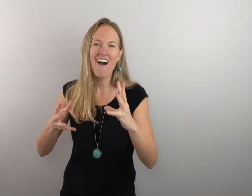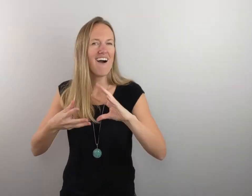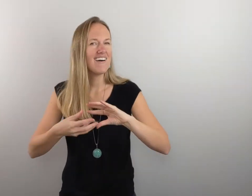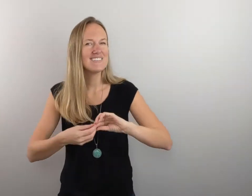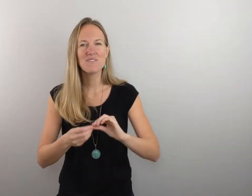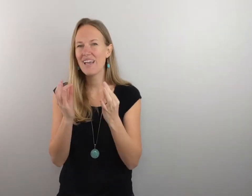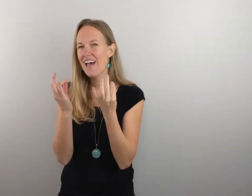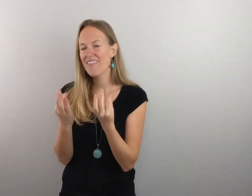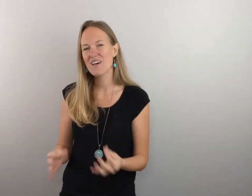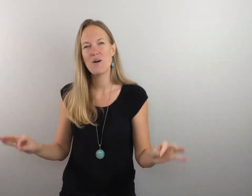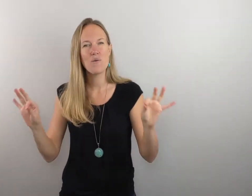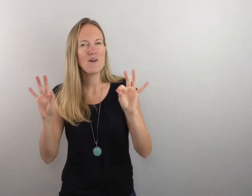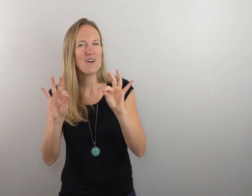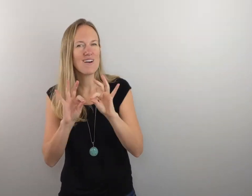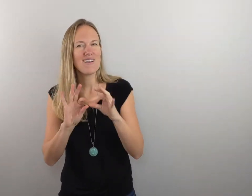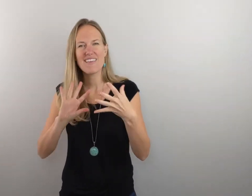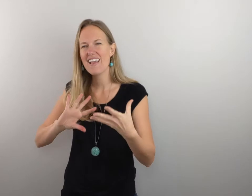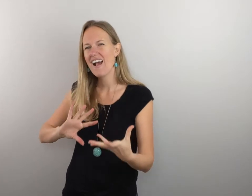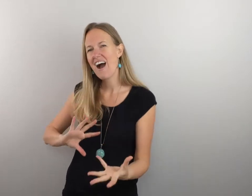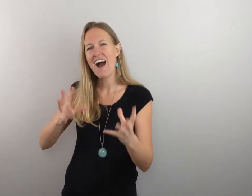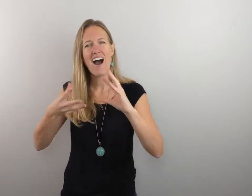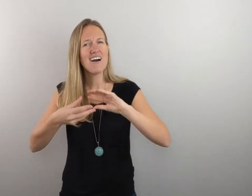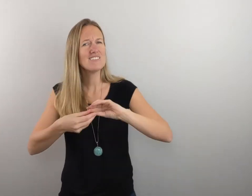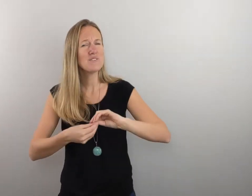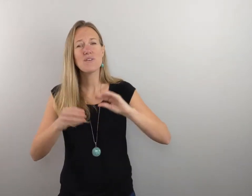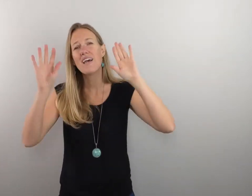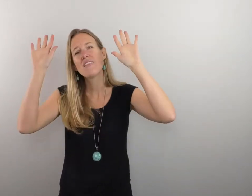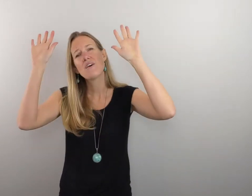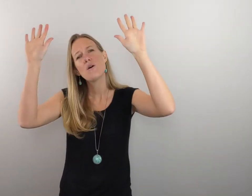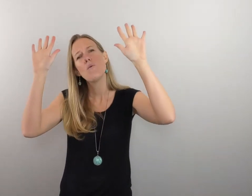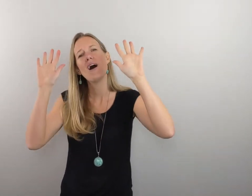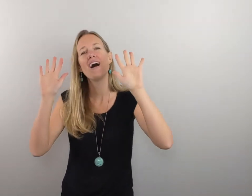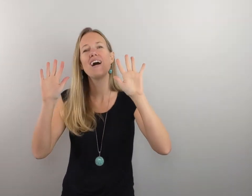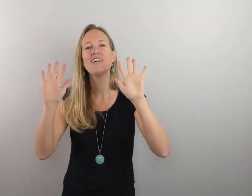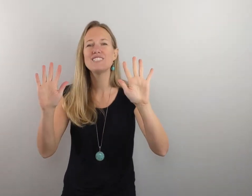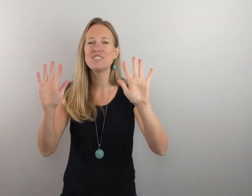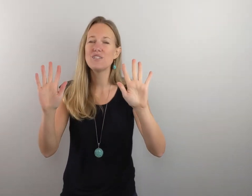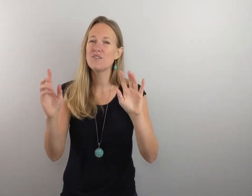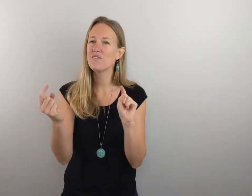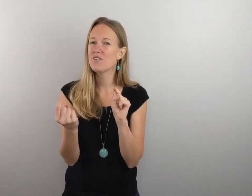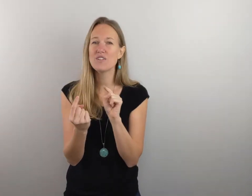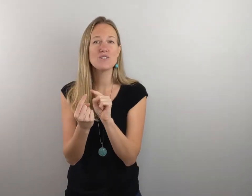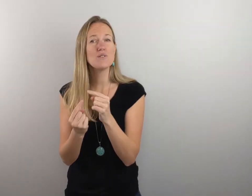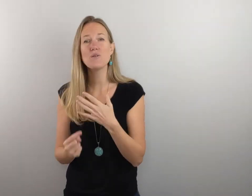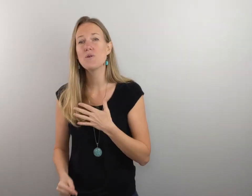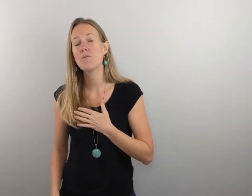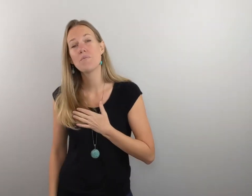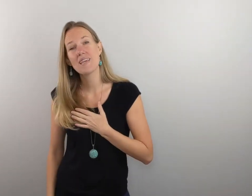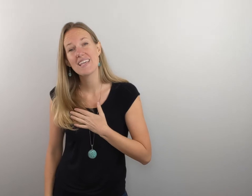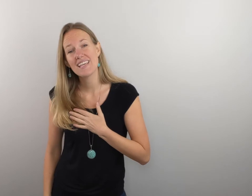altogether worthy, altogether wonderful to be.